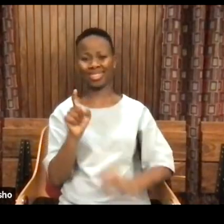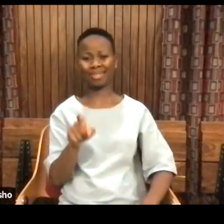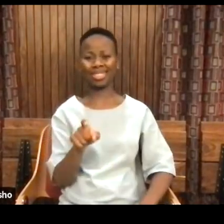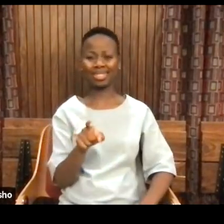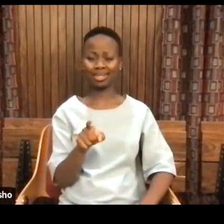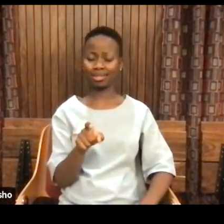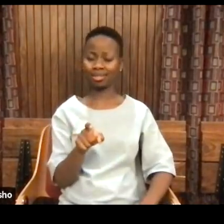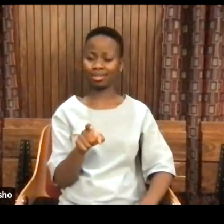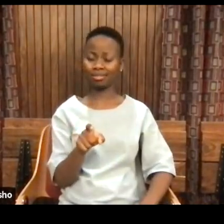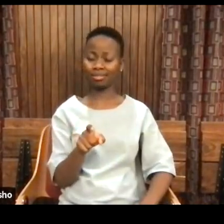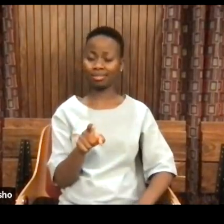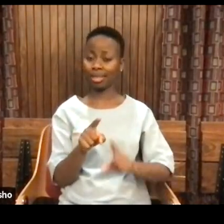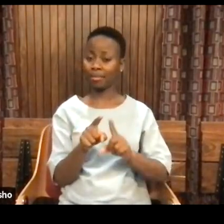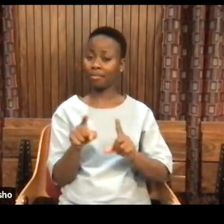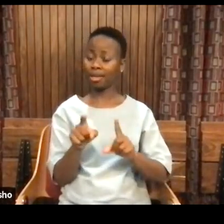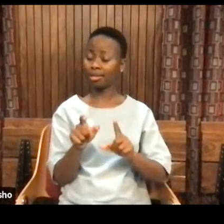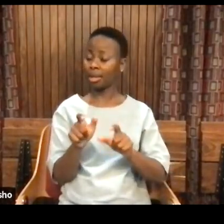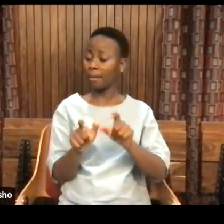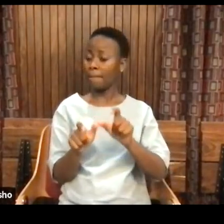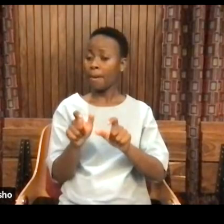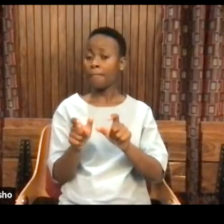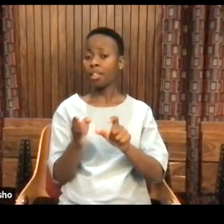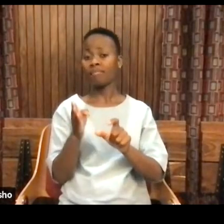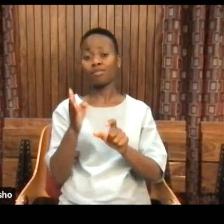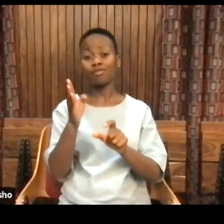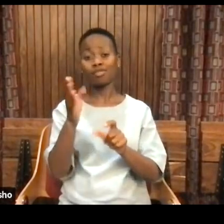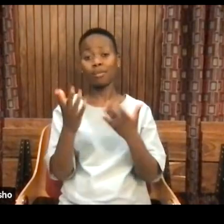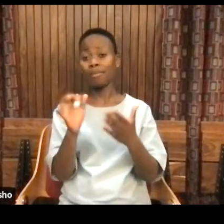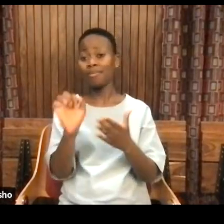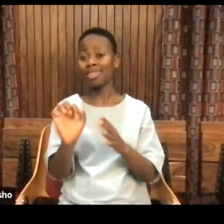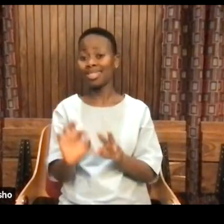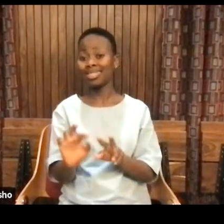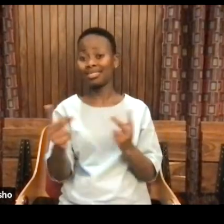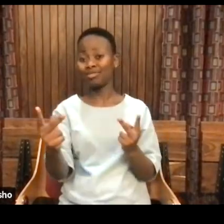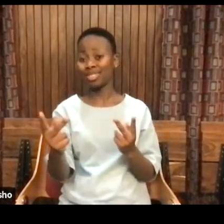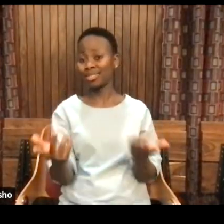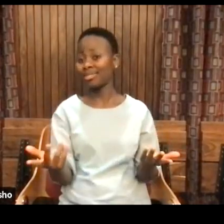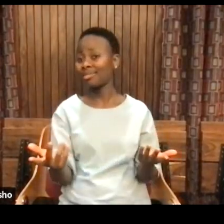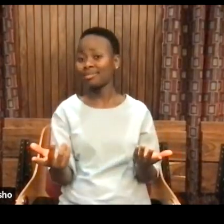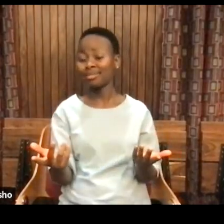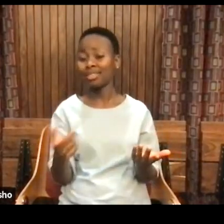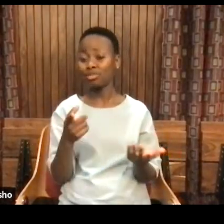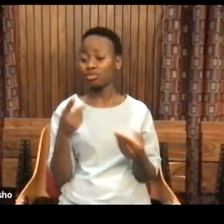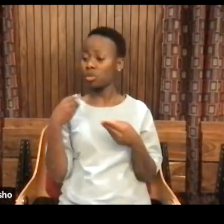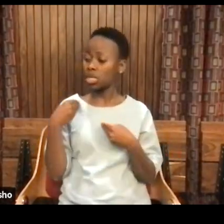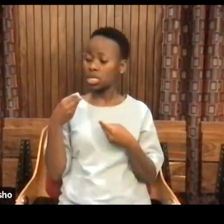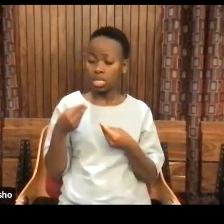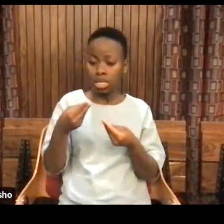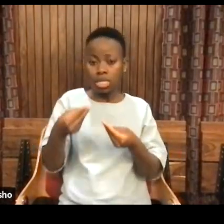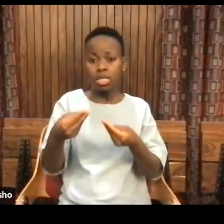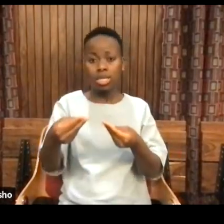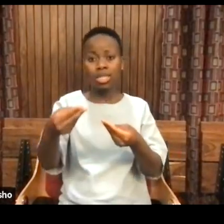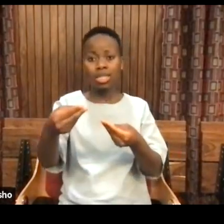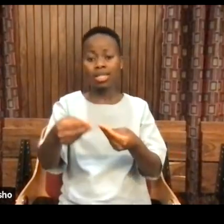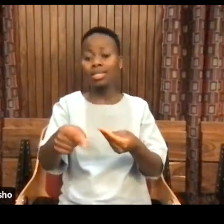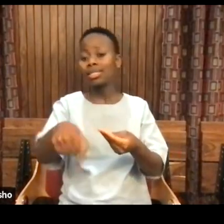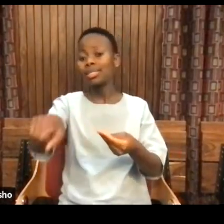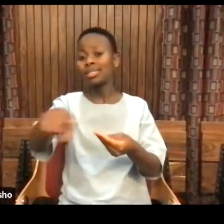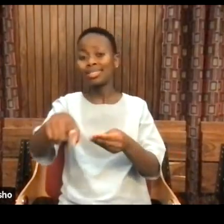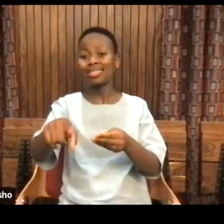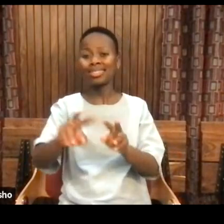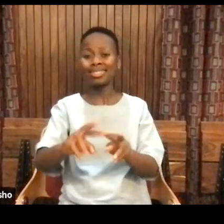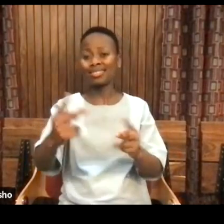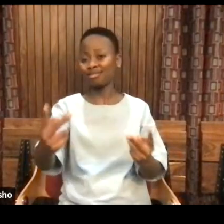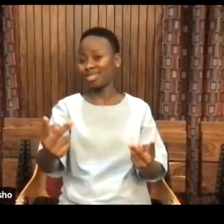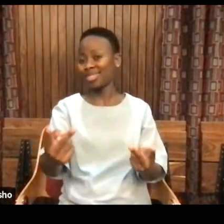However, those to come may be very different from us. Even we ourselves, as we think relationally